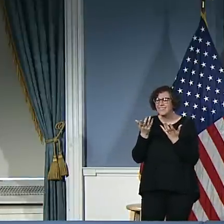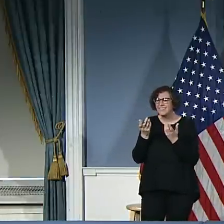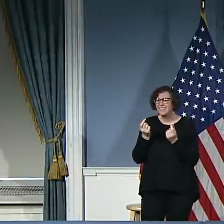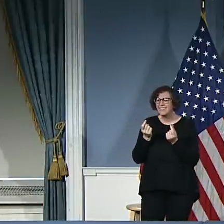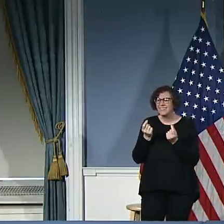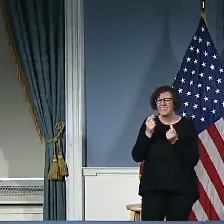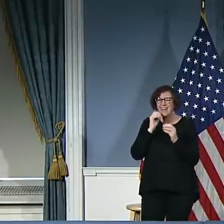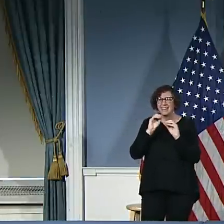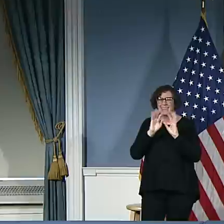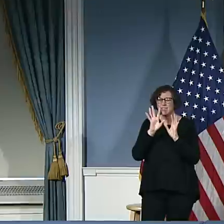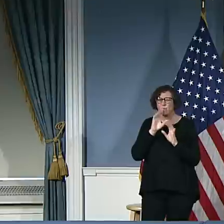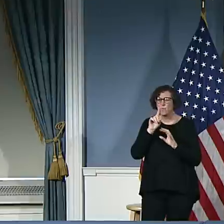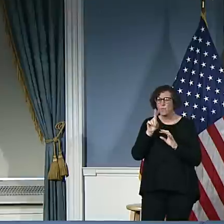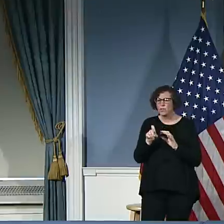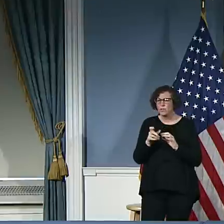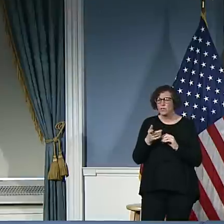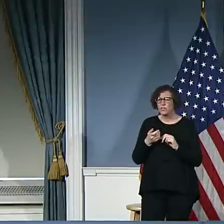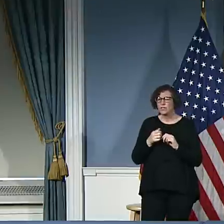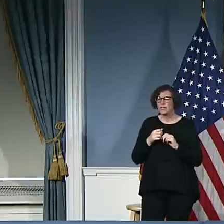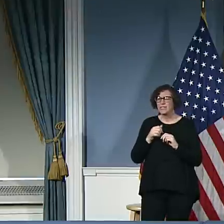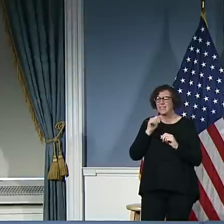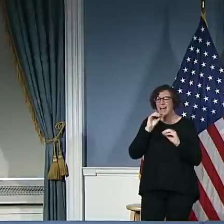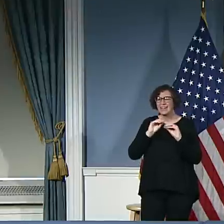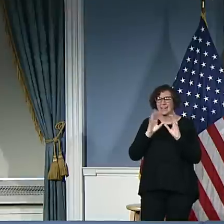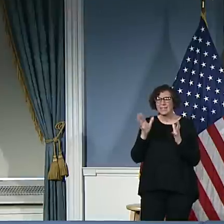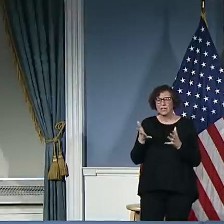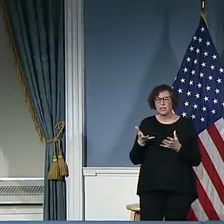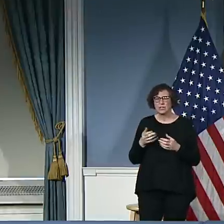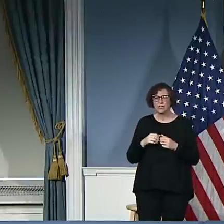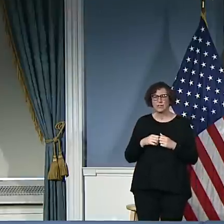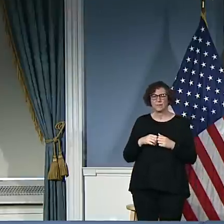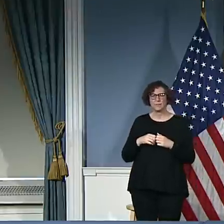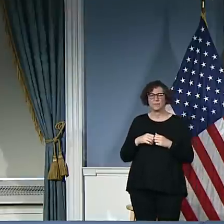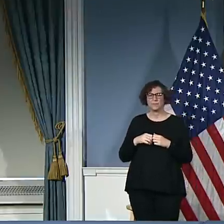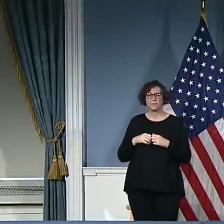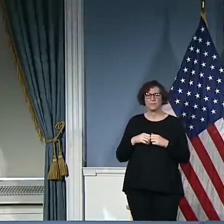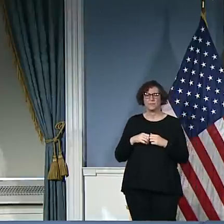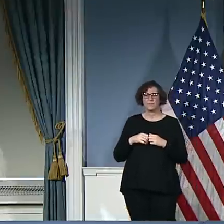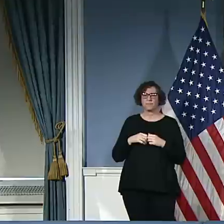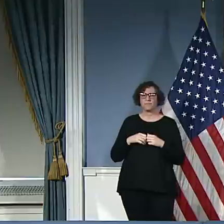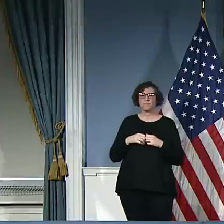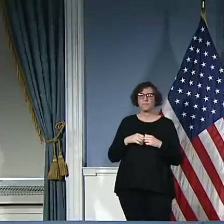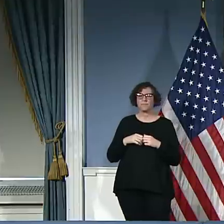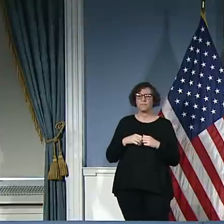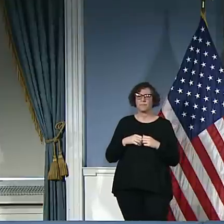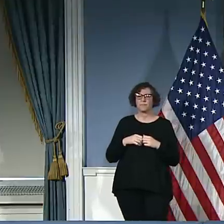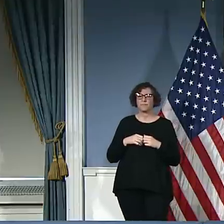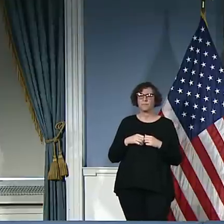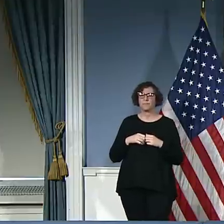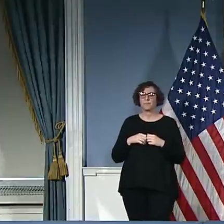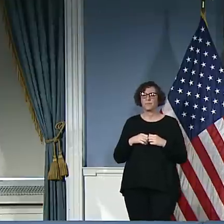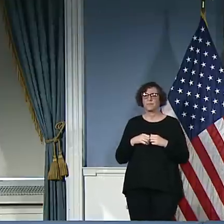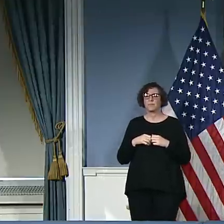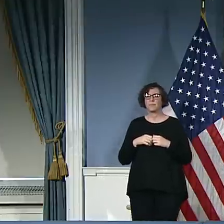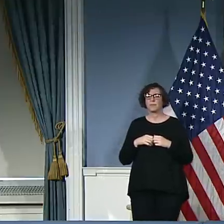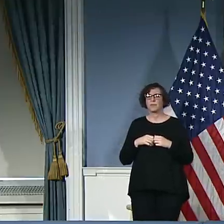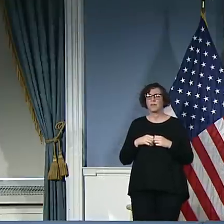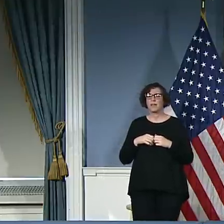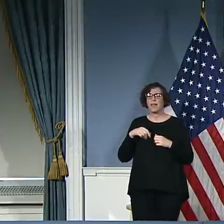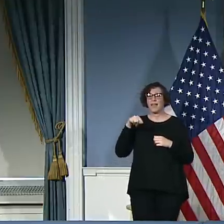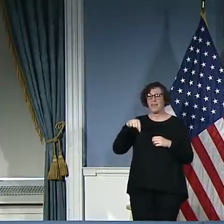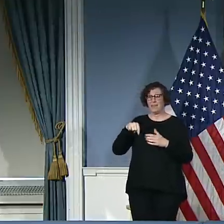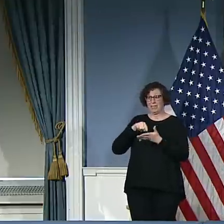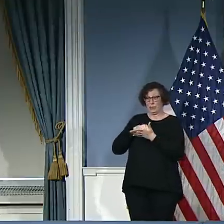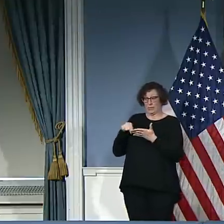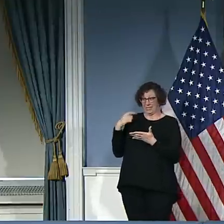drivers. It's the same statistics that would have been during January in March. I guess the reason I'm